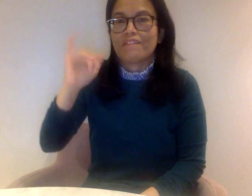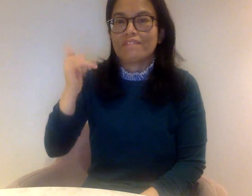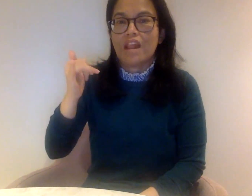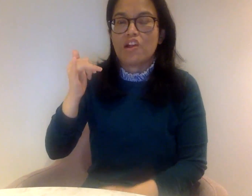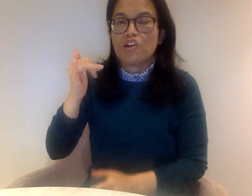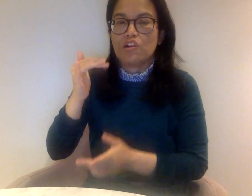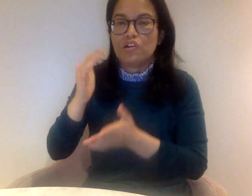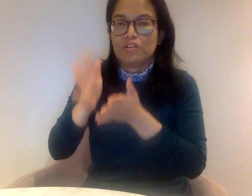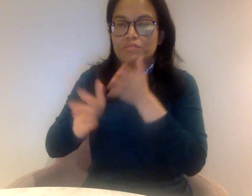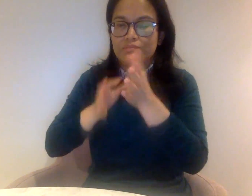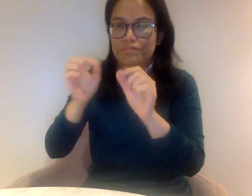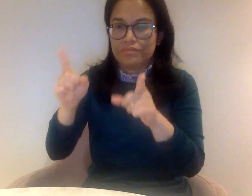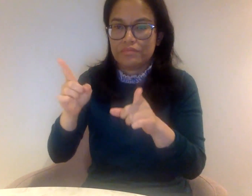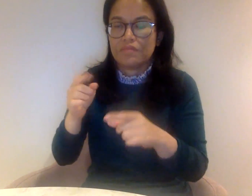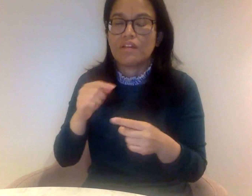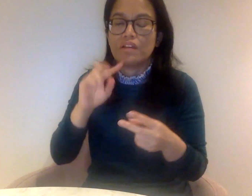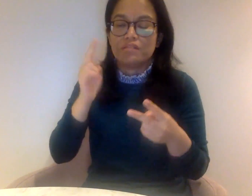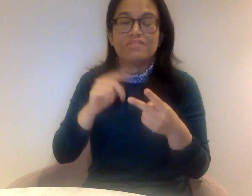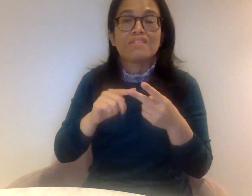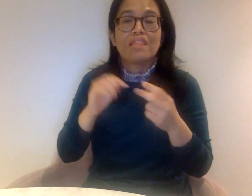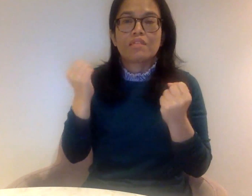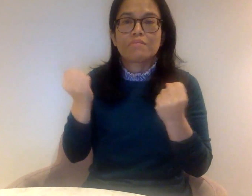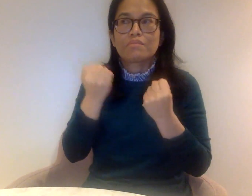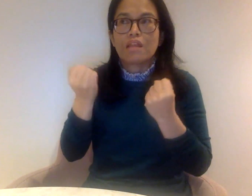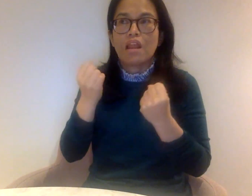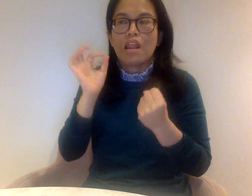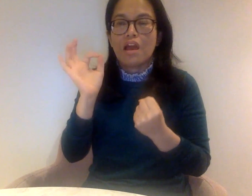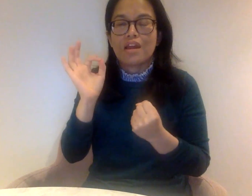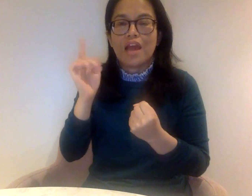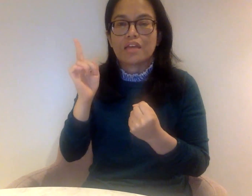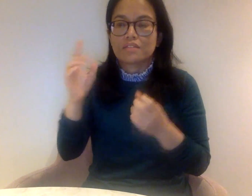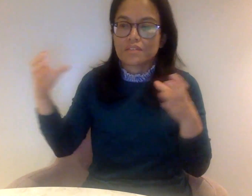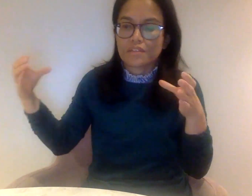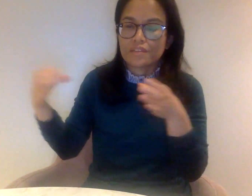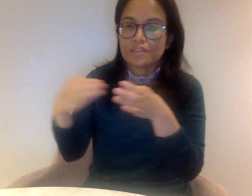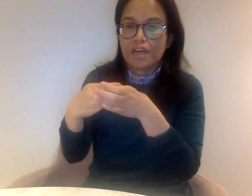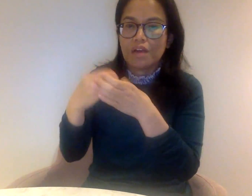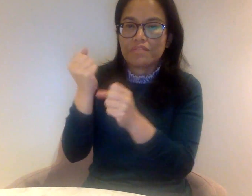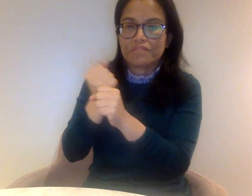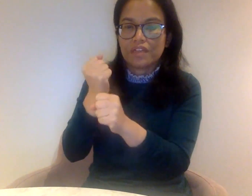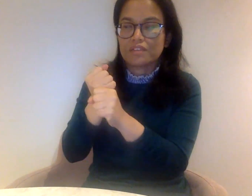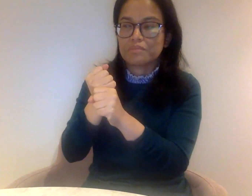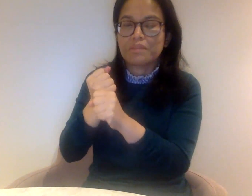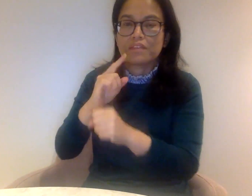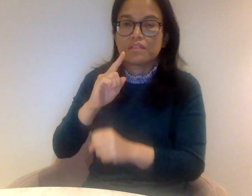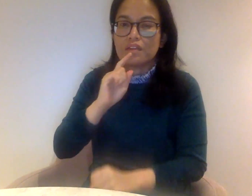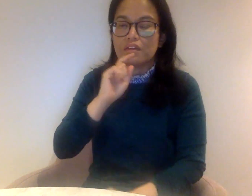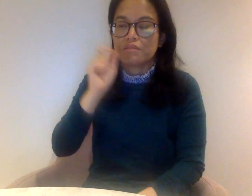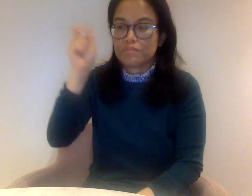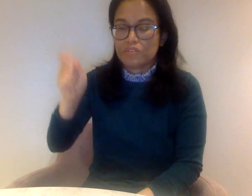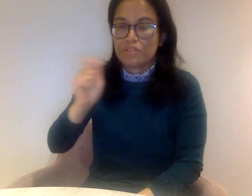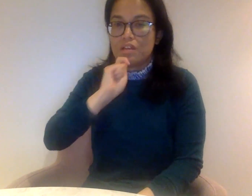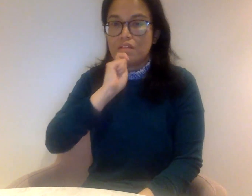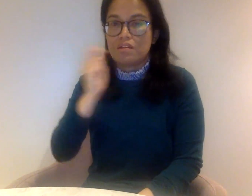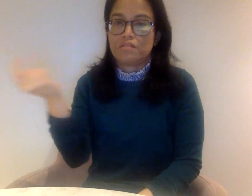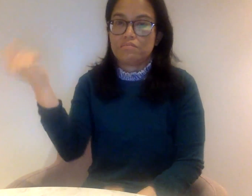that language regime or those choices have to be kept in mind. It's also very important to